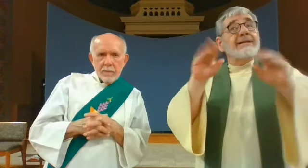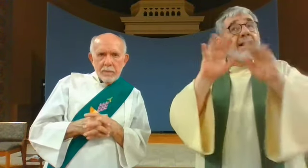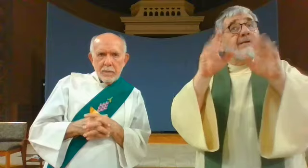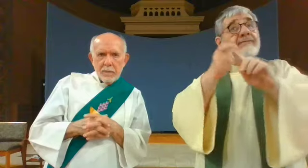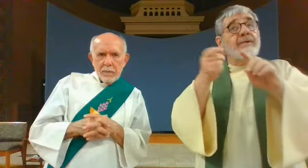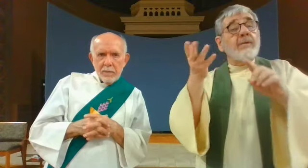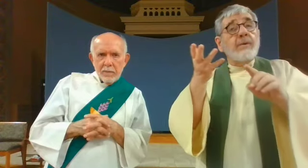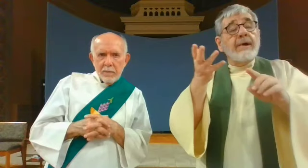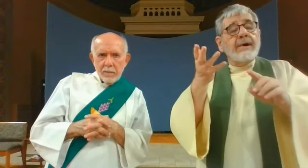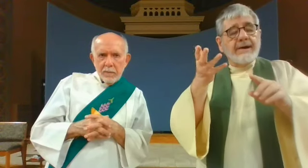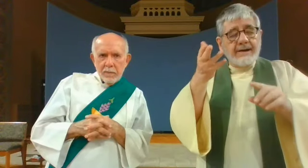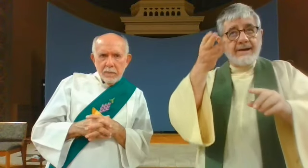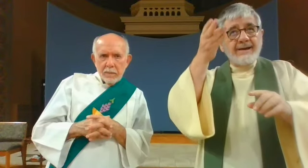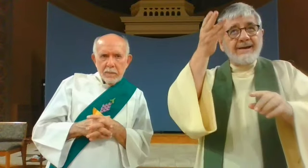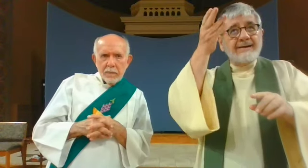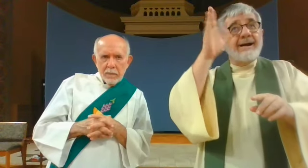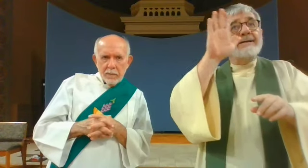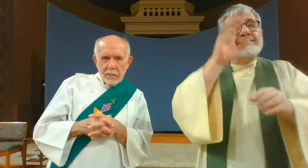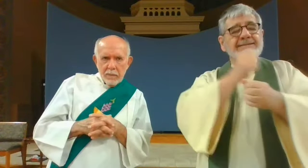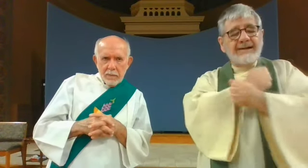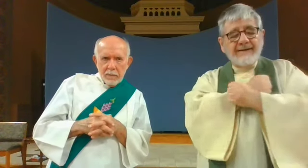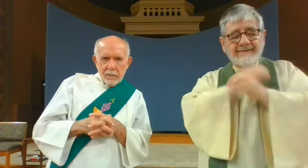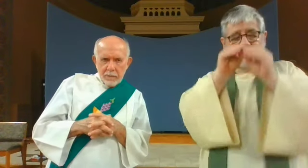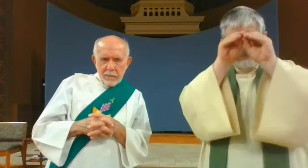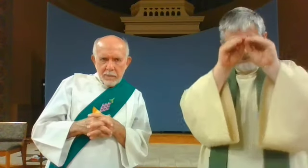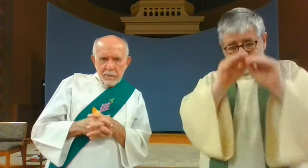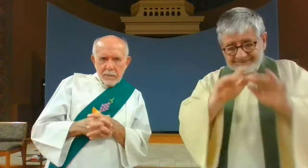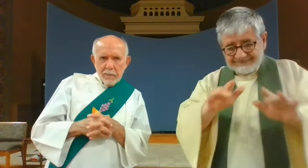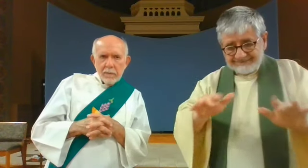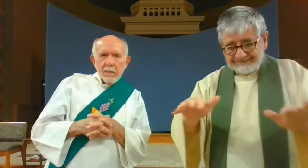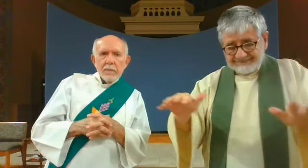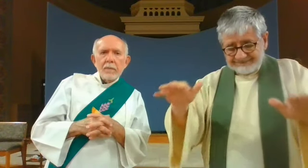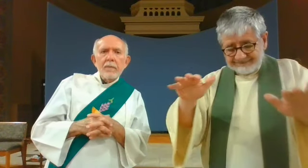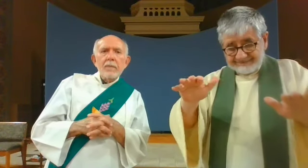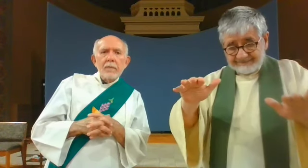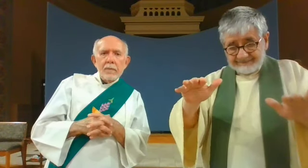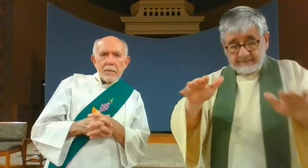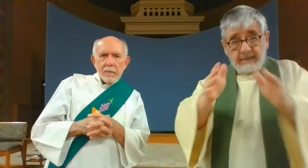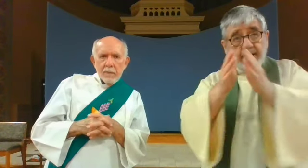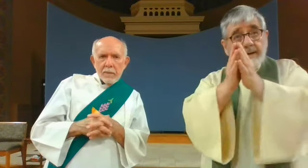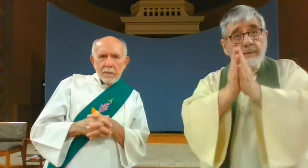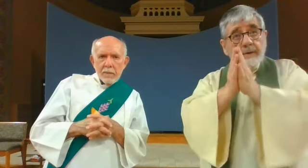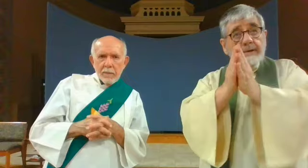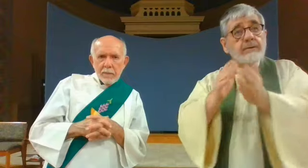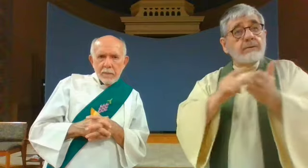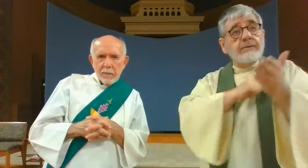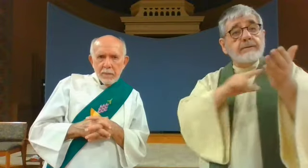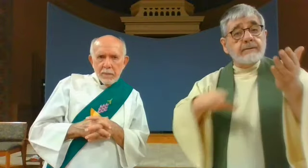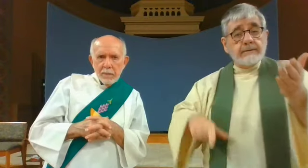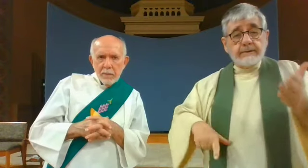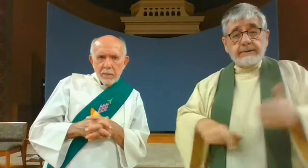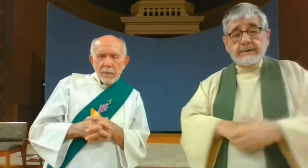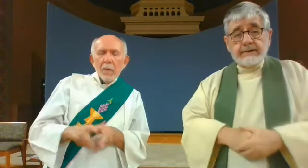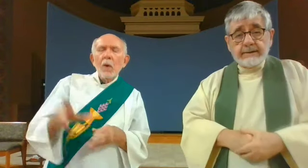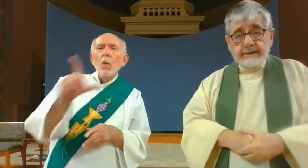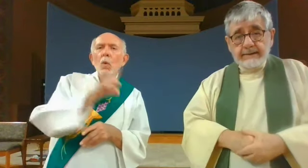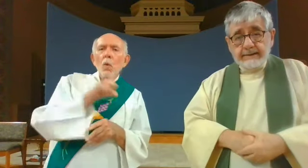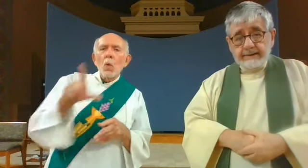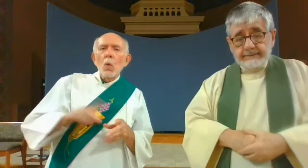from God's love we pray to the Lord Lord receive